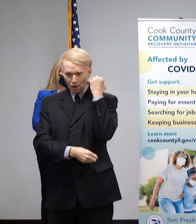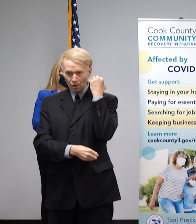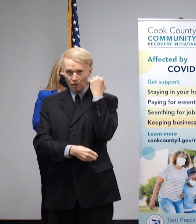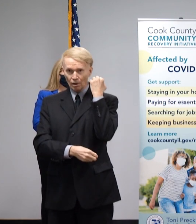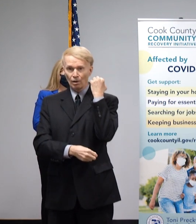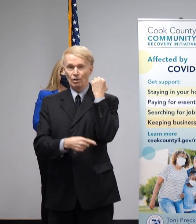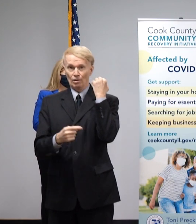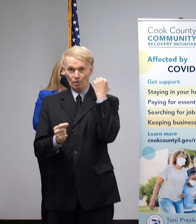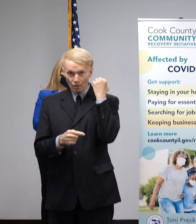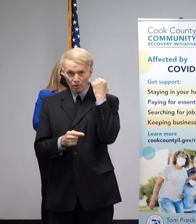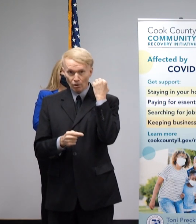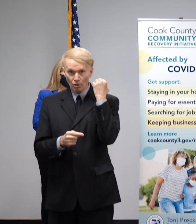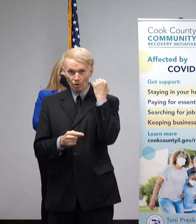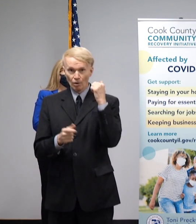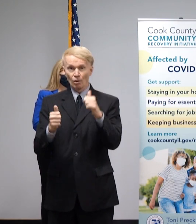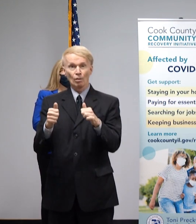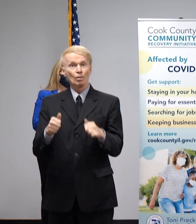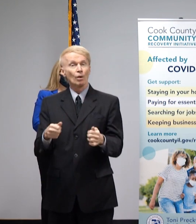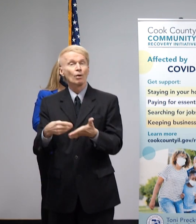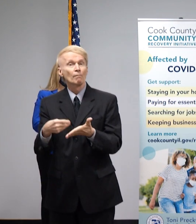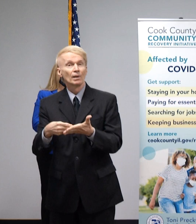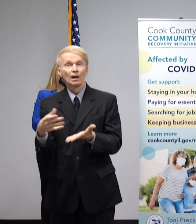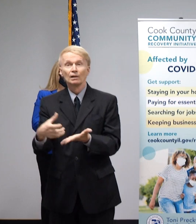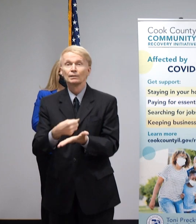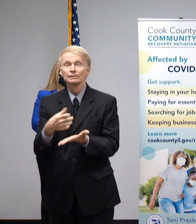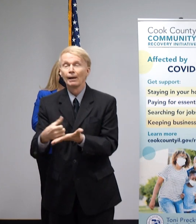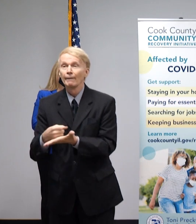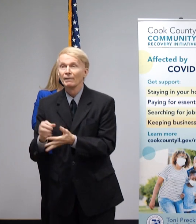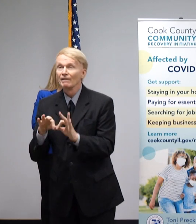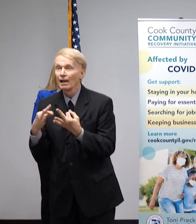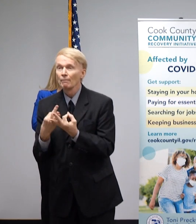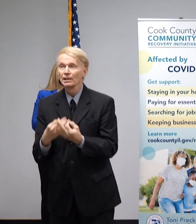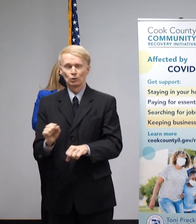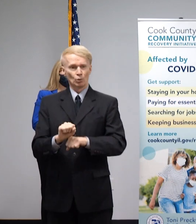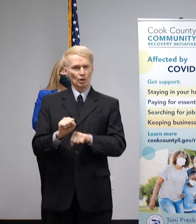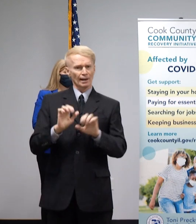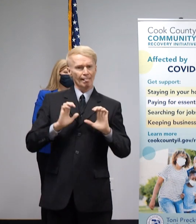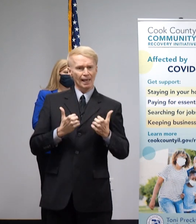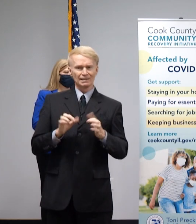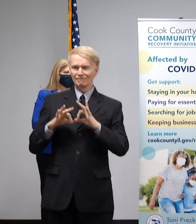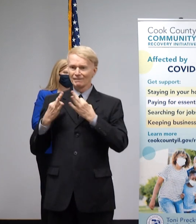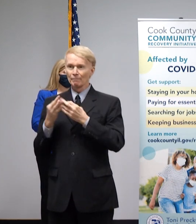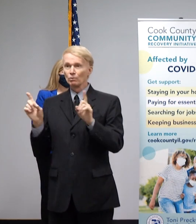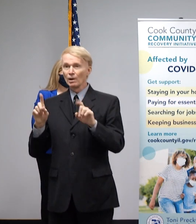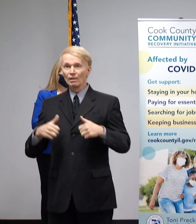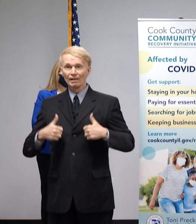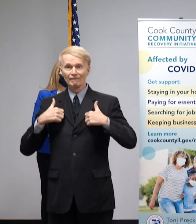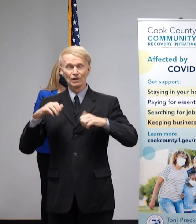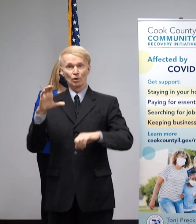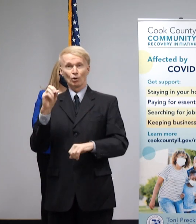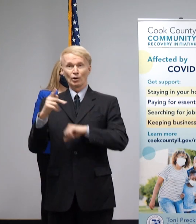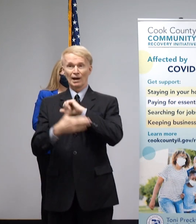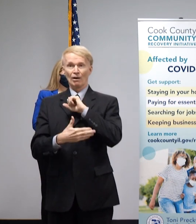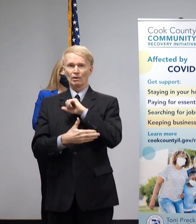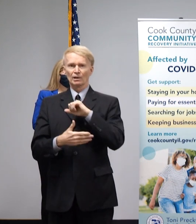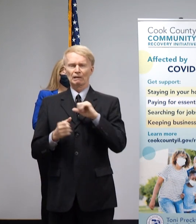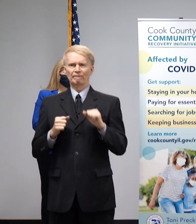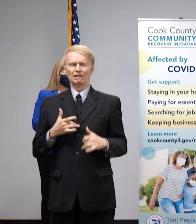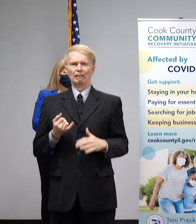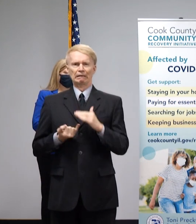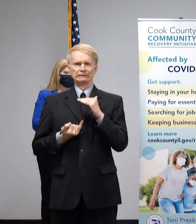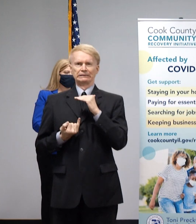low-income families, the working-class families of Cook County. It can be very isolating.